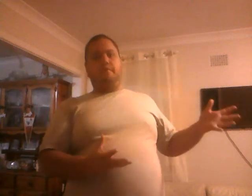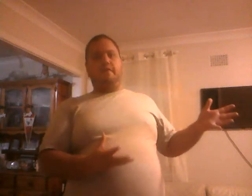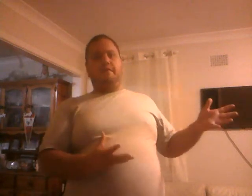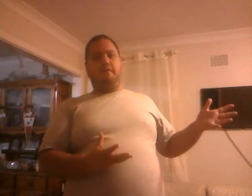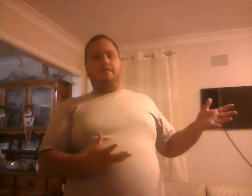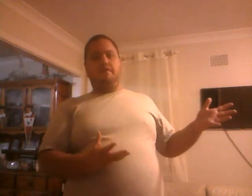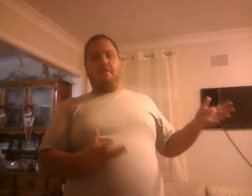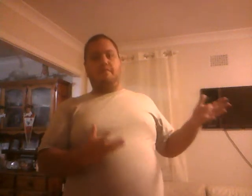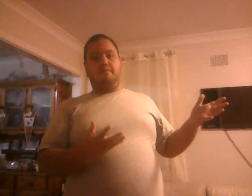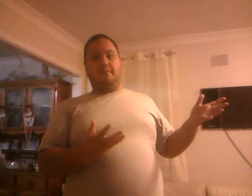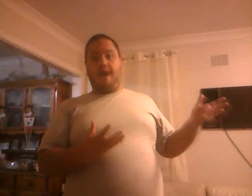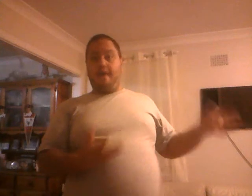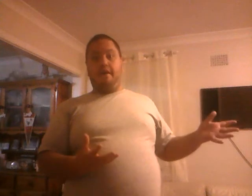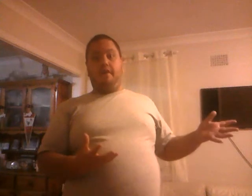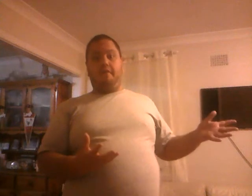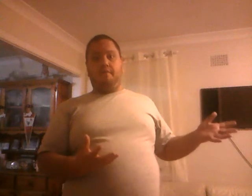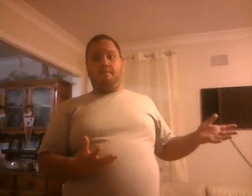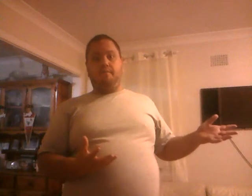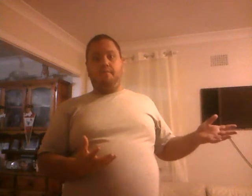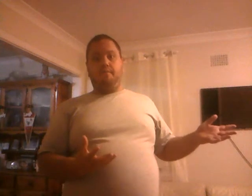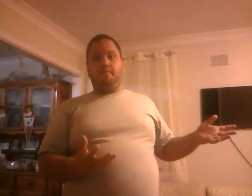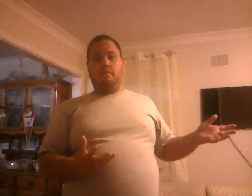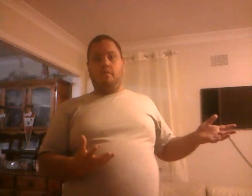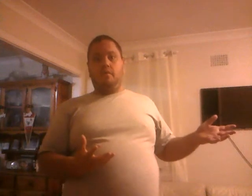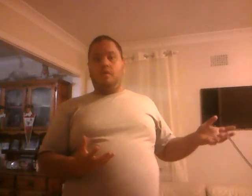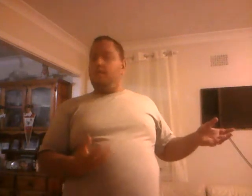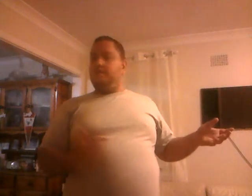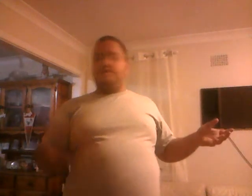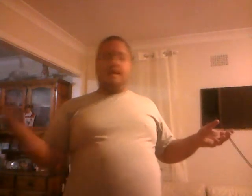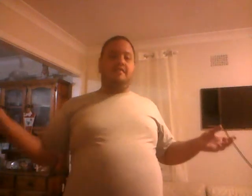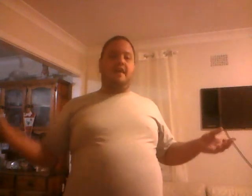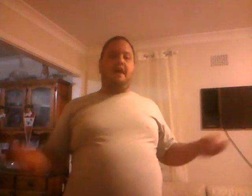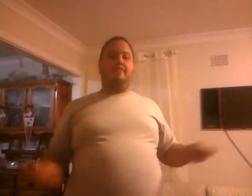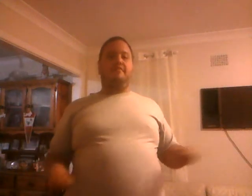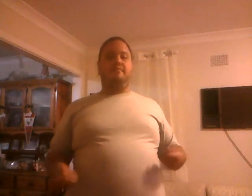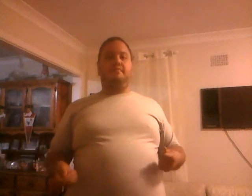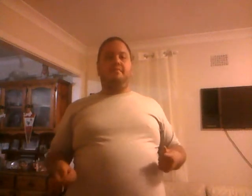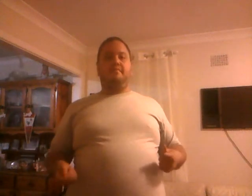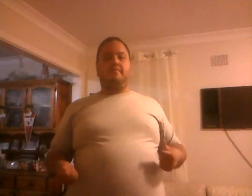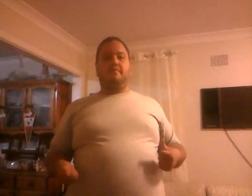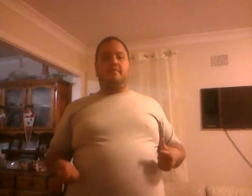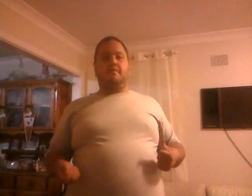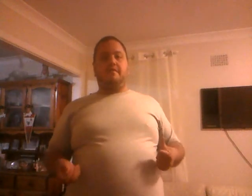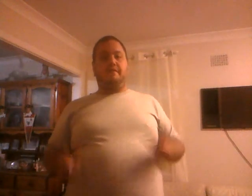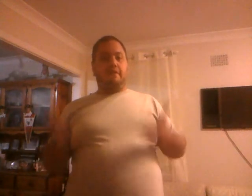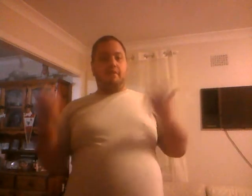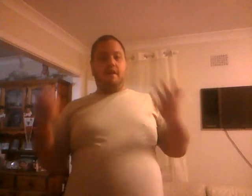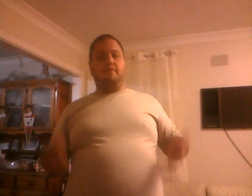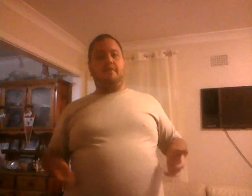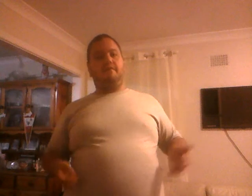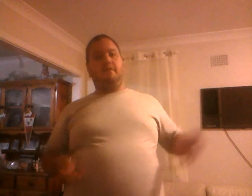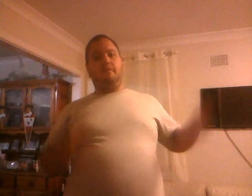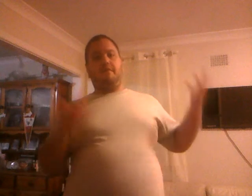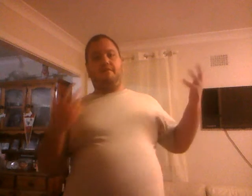for the person who can carry it off. The Sailor Scouts. The female X-Men. female,